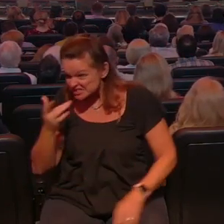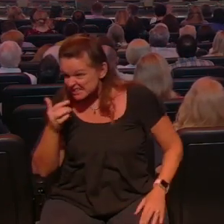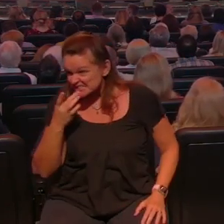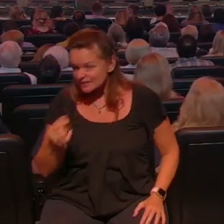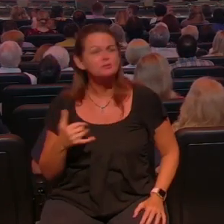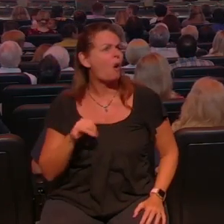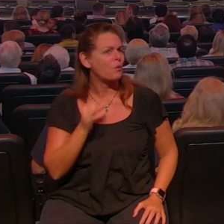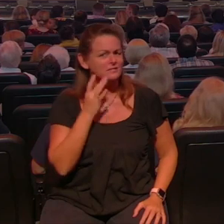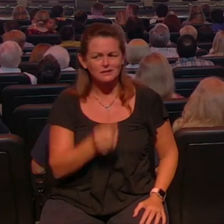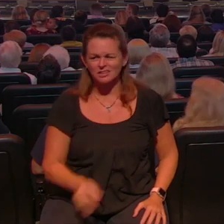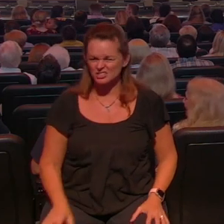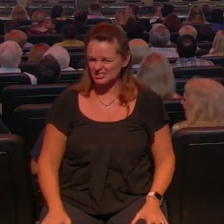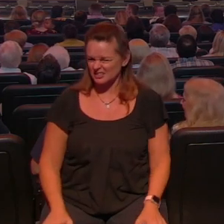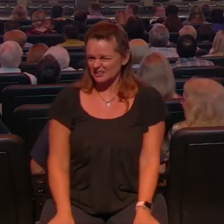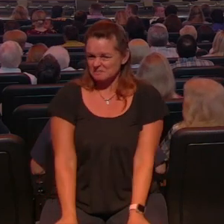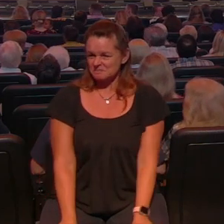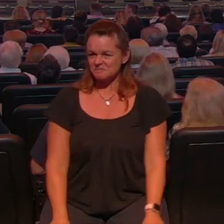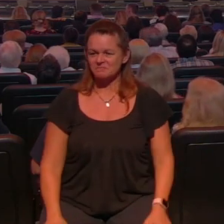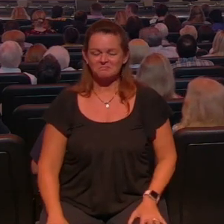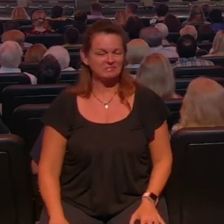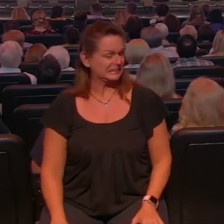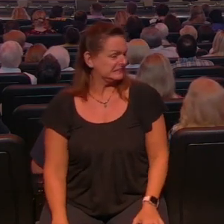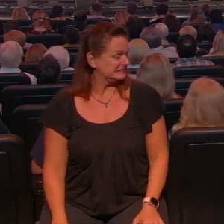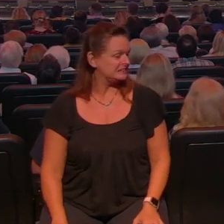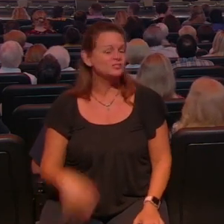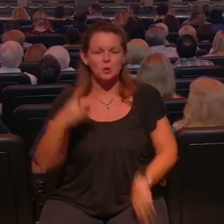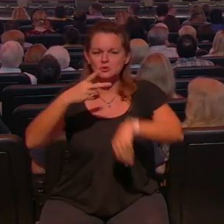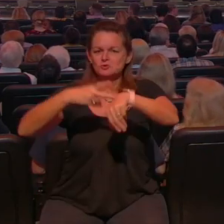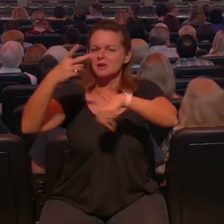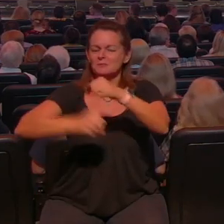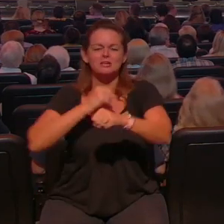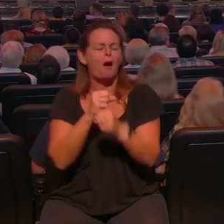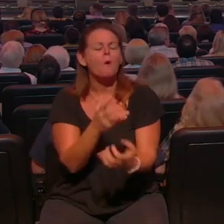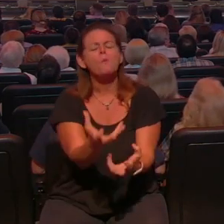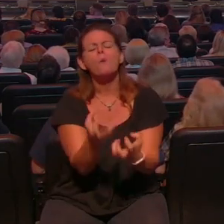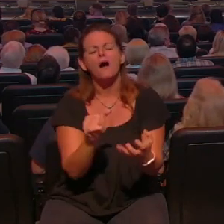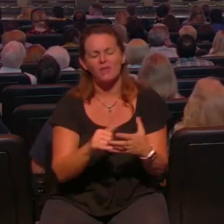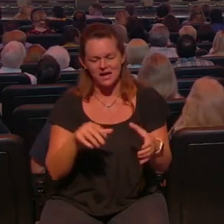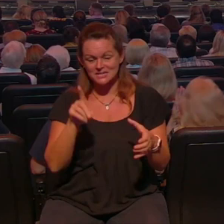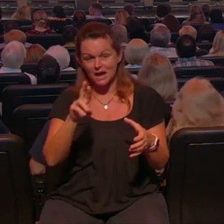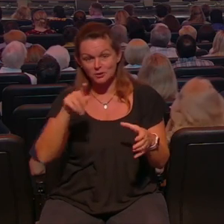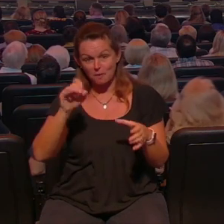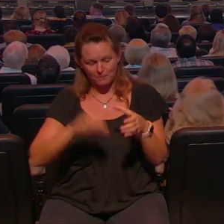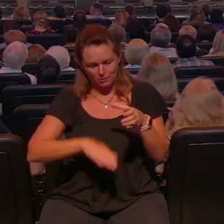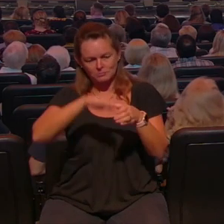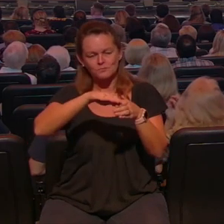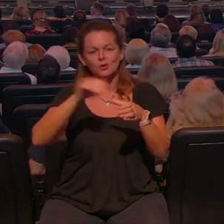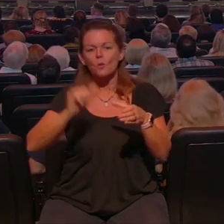so about twice a year I get this craving for this the reason I'm saying that is I just walked I would have walked in